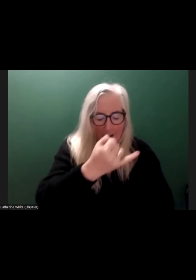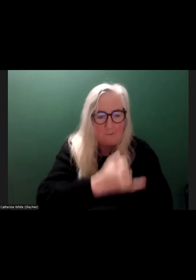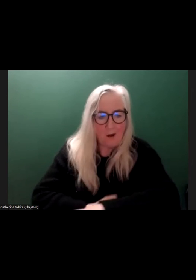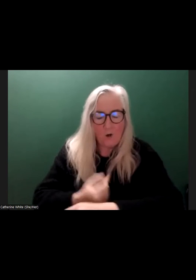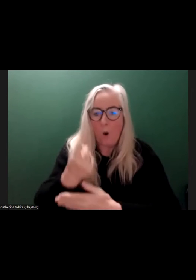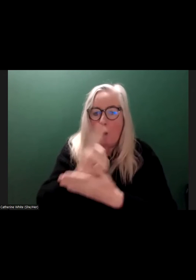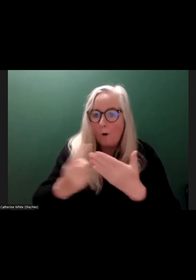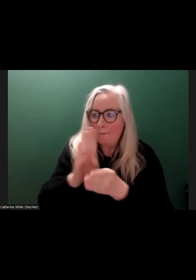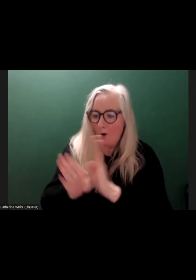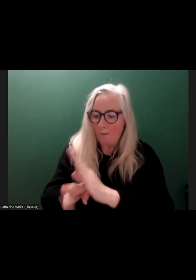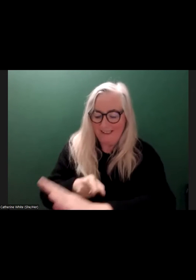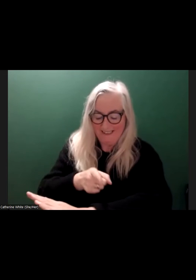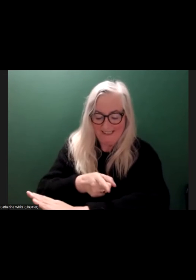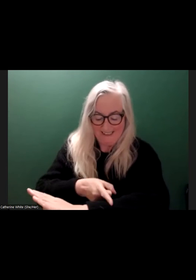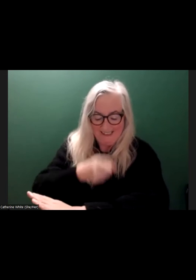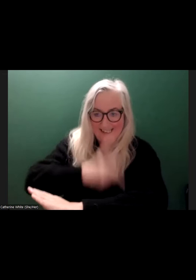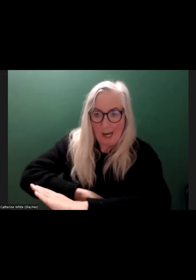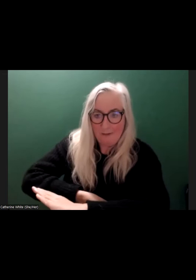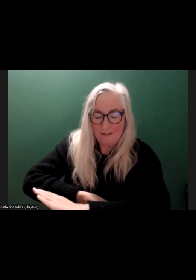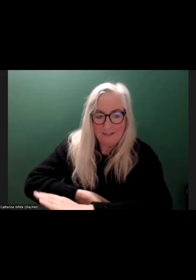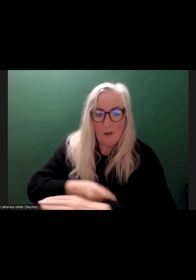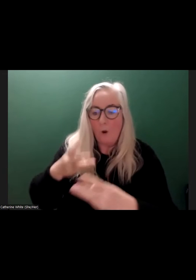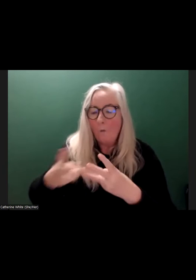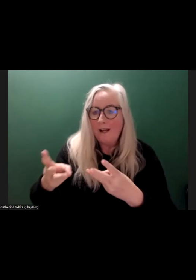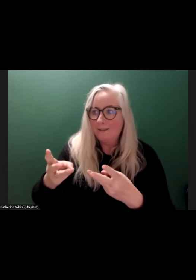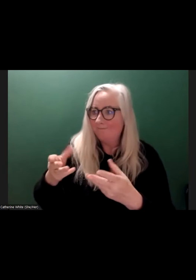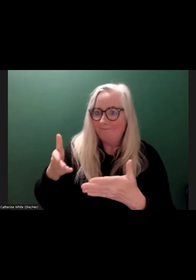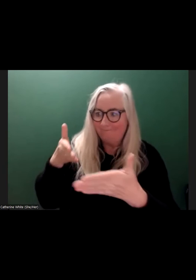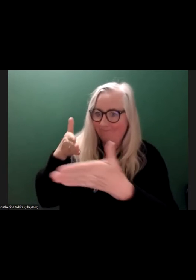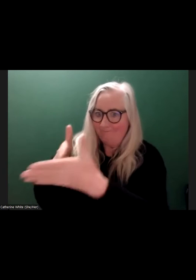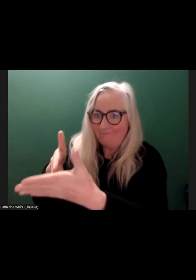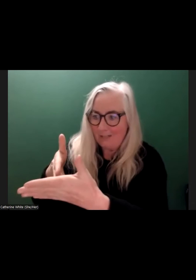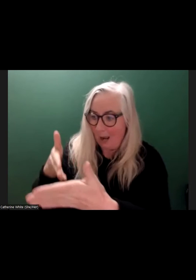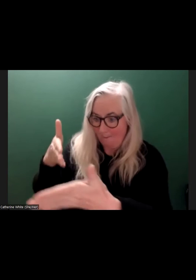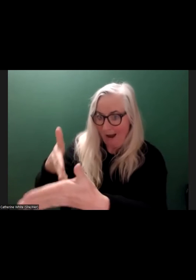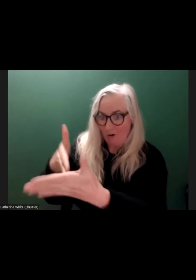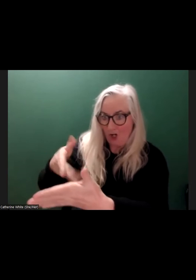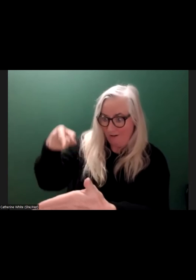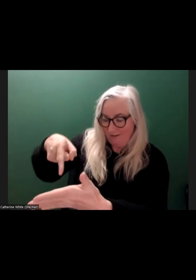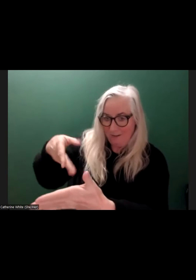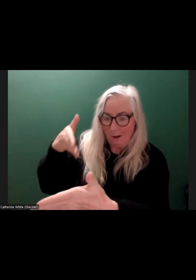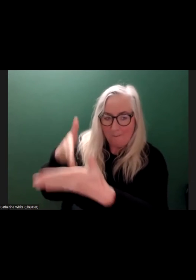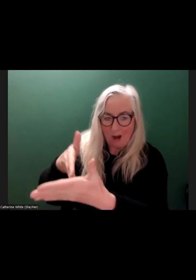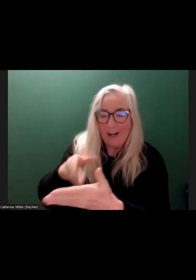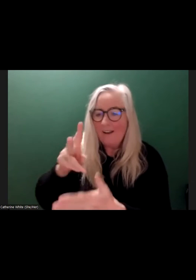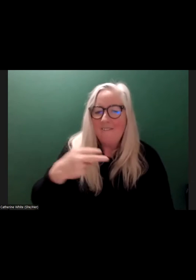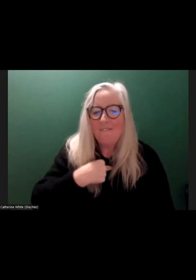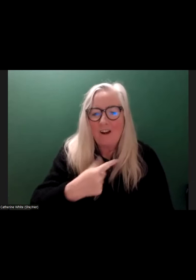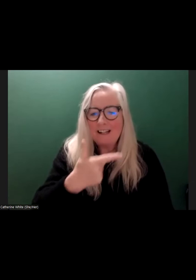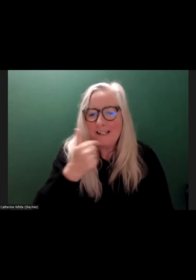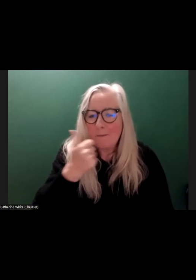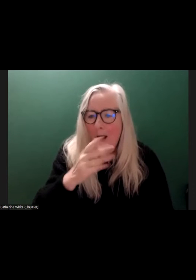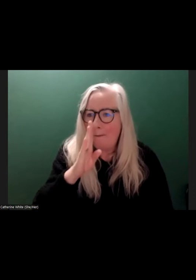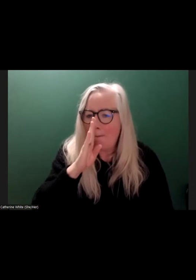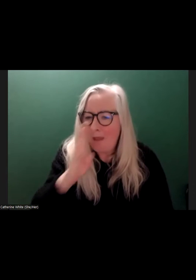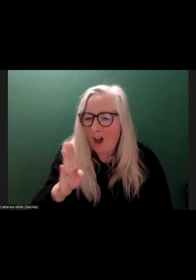impairment only becomes a disability when something is put in my way. Barrier. Very, very simple, very blunt, and probably a